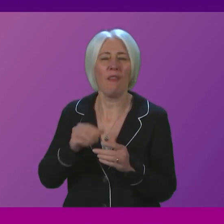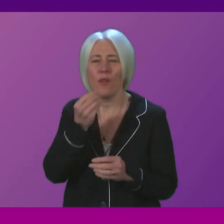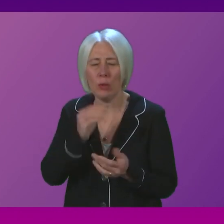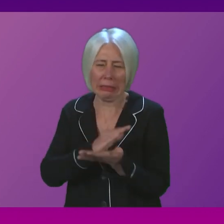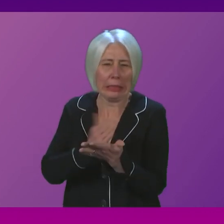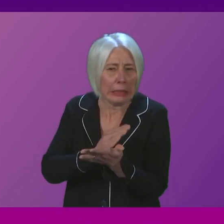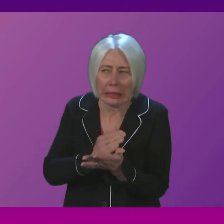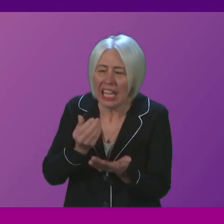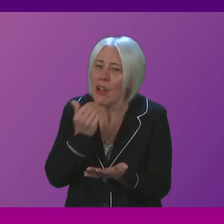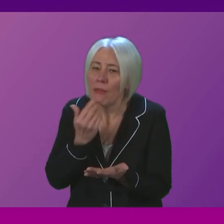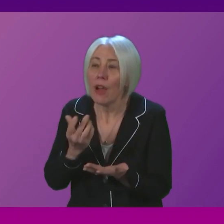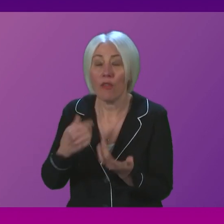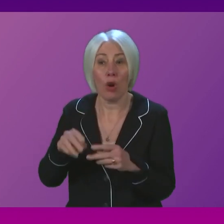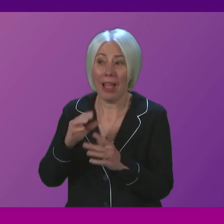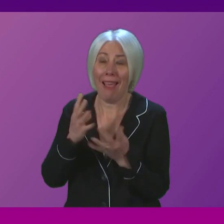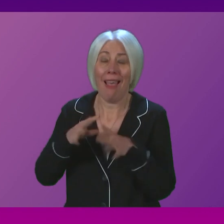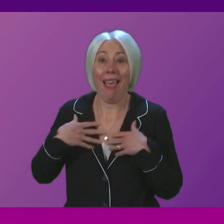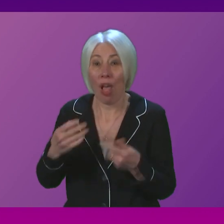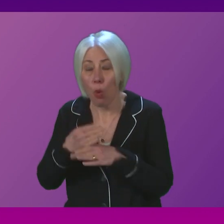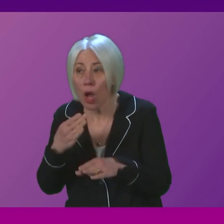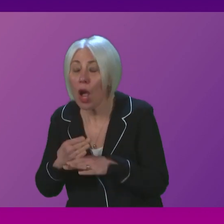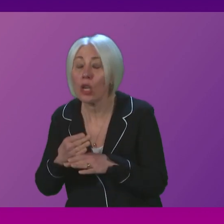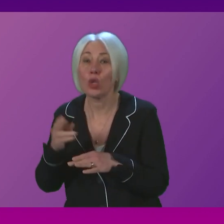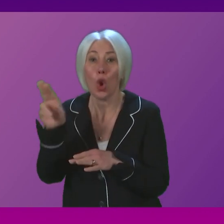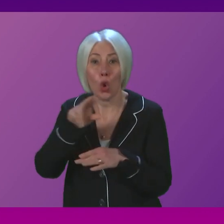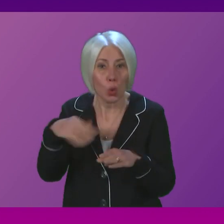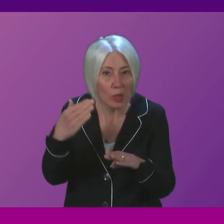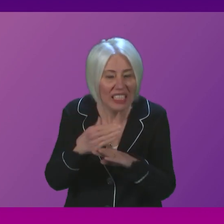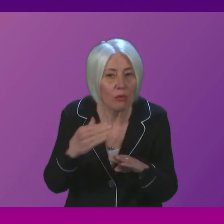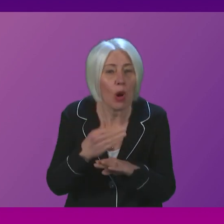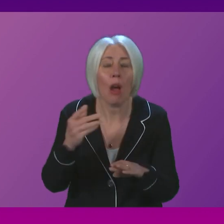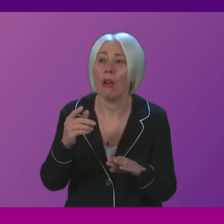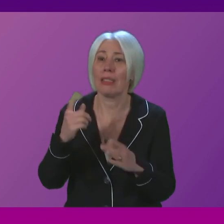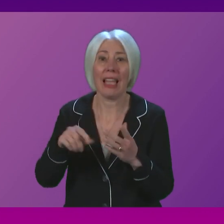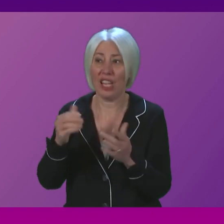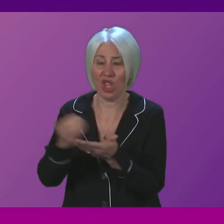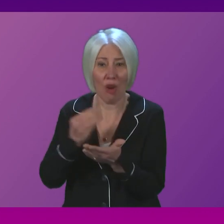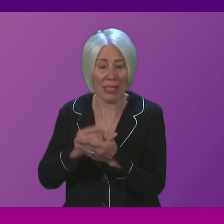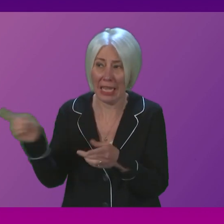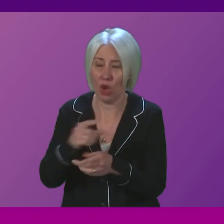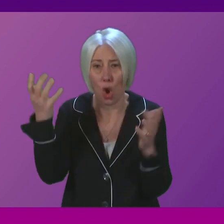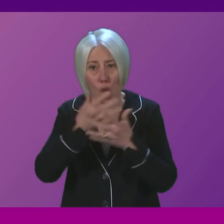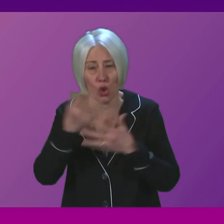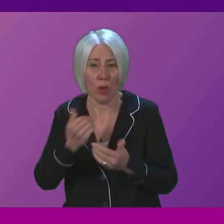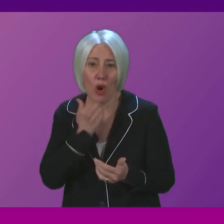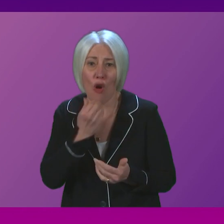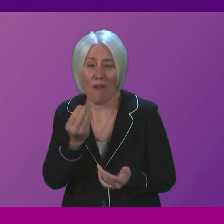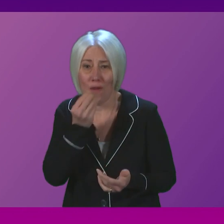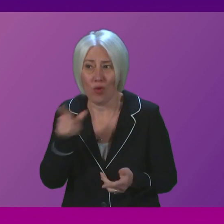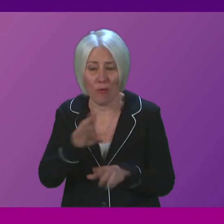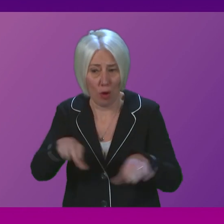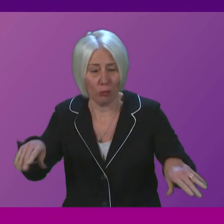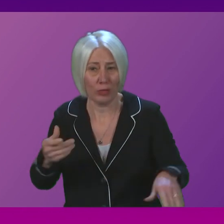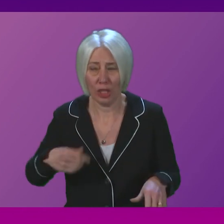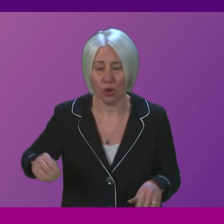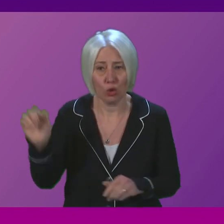care workers school staff and charities about the impact of hunger on people across Scotland first minister I think this may be